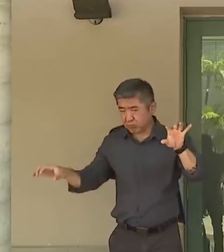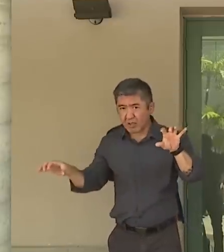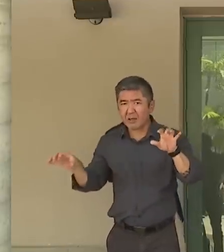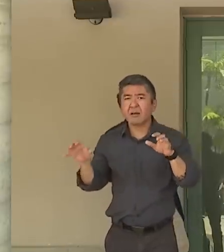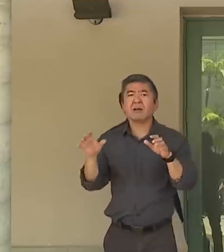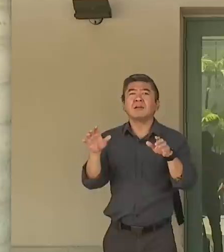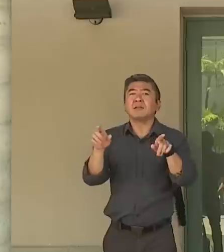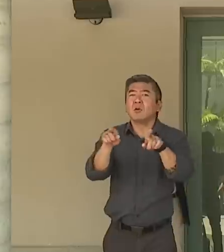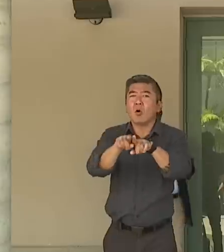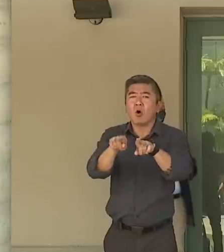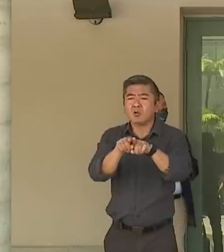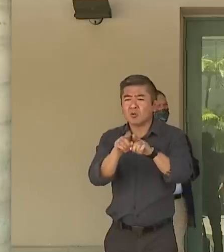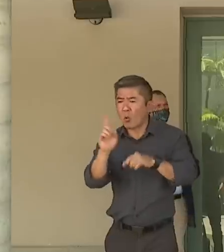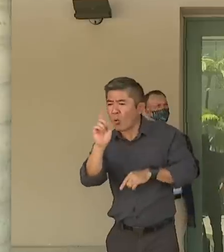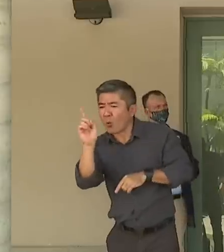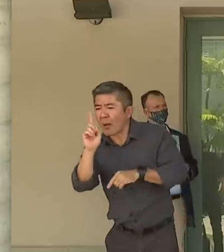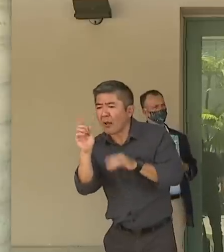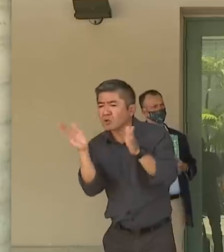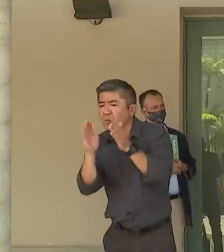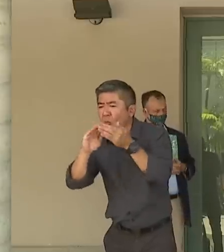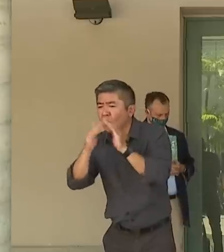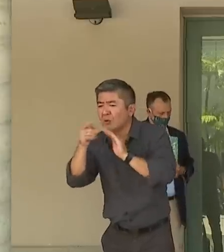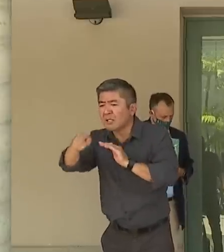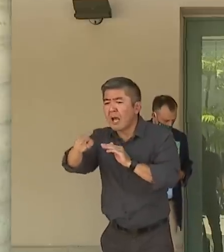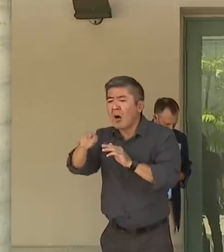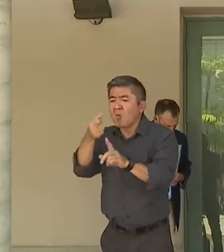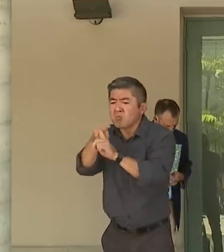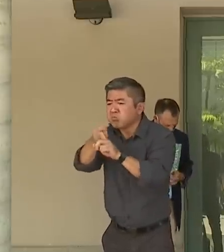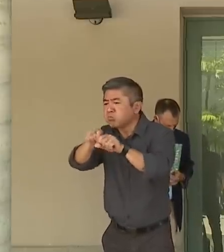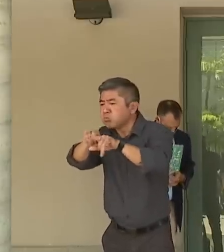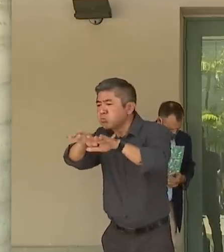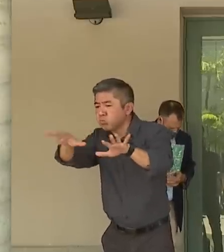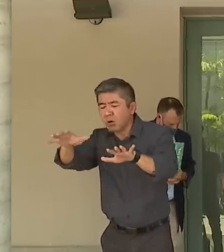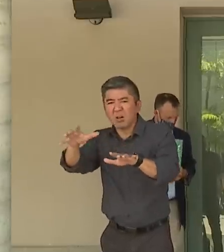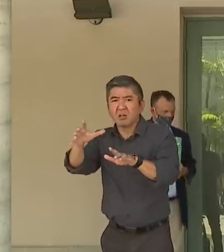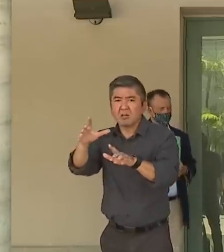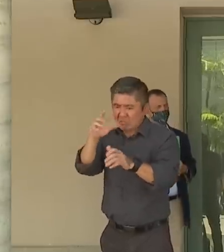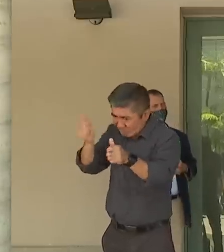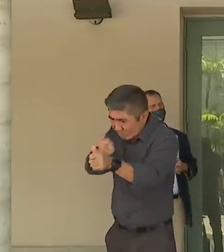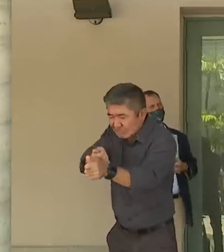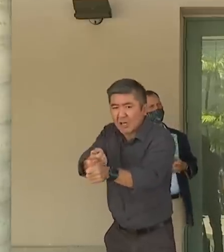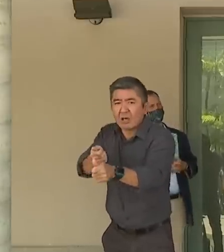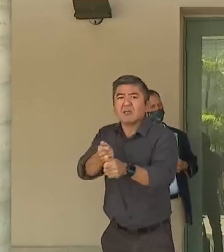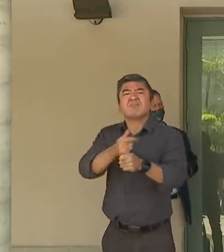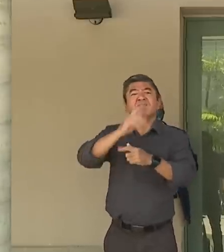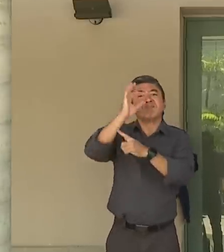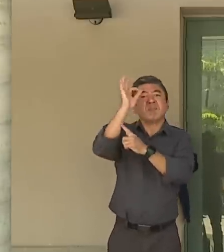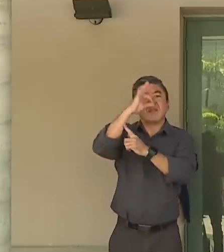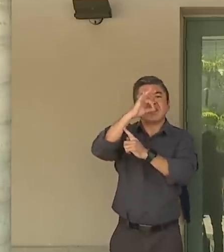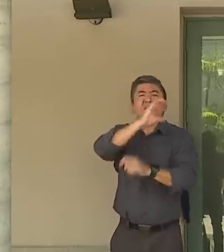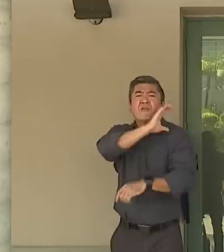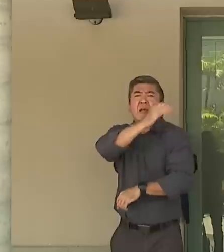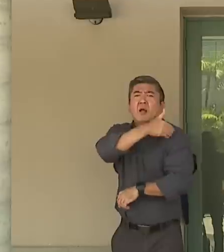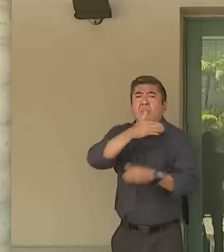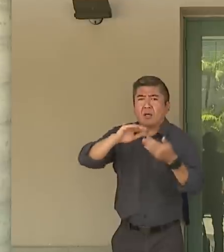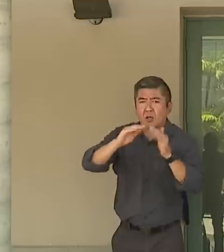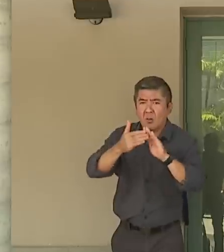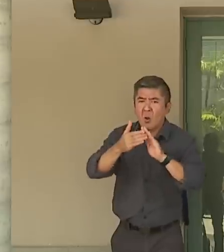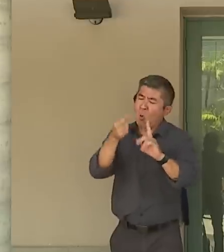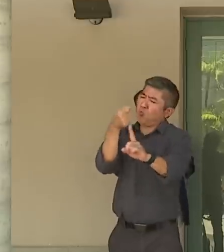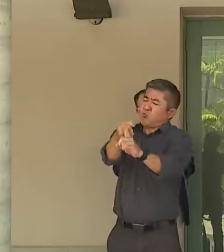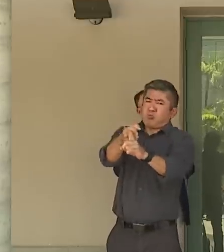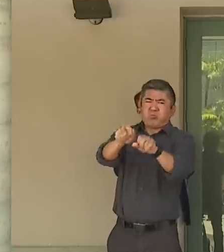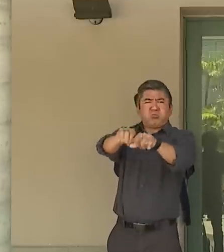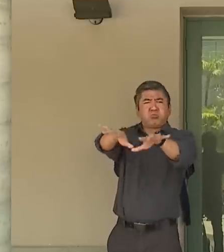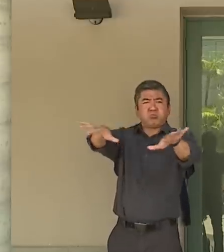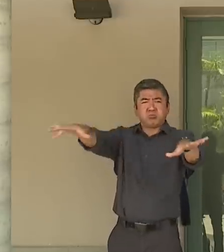communities that have been hardest hit. And you heard the mayor mentioned that the Filipino community has been particularly hard hit. I got data this morning